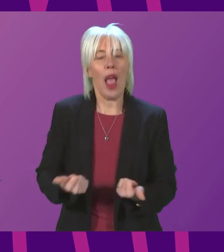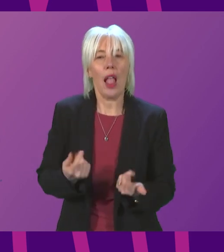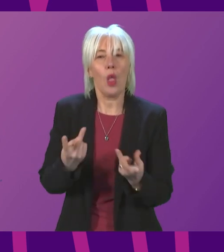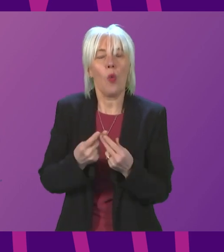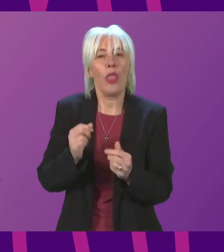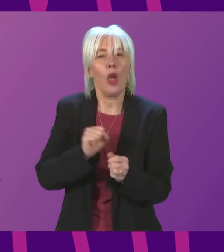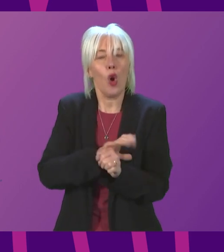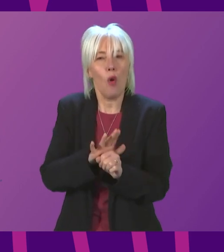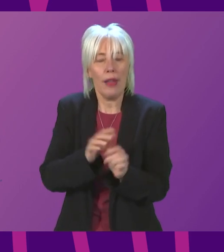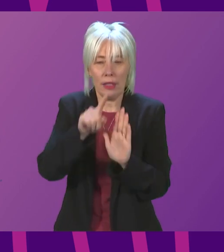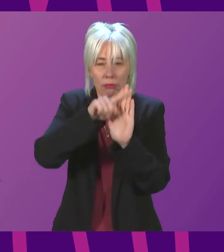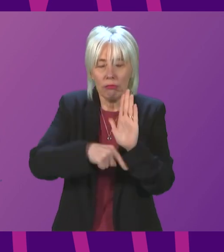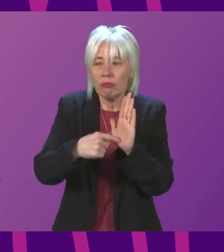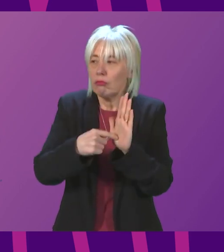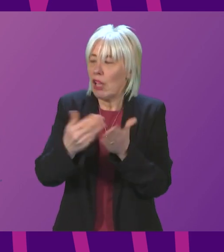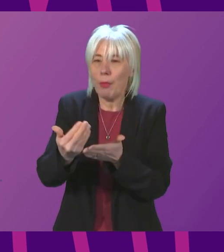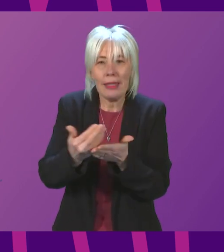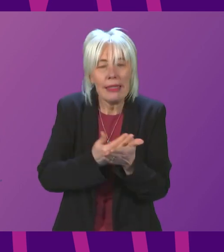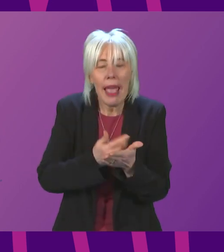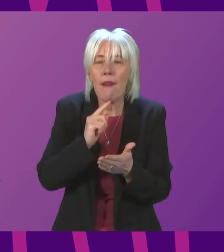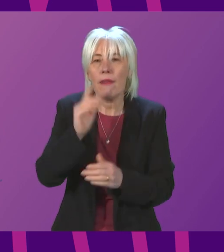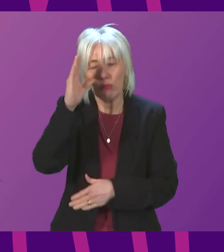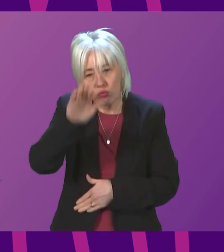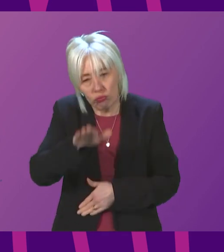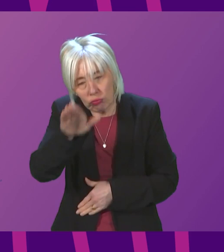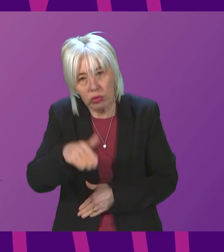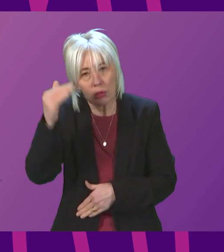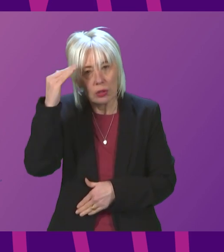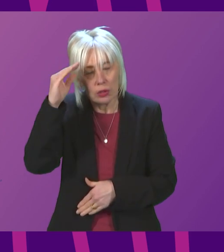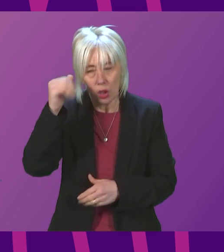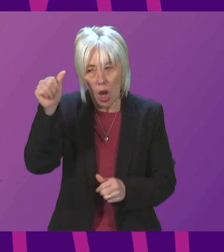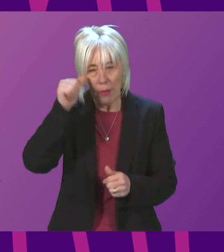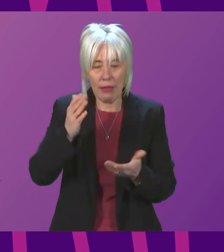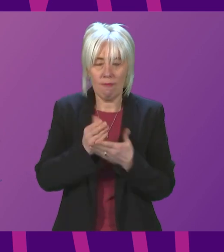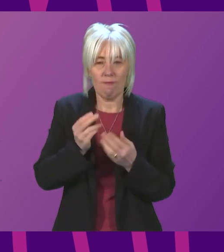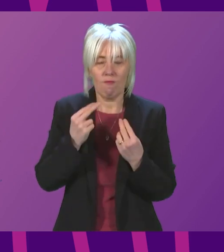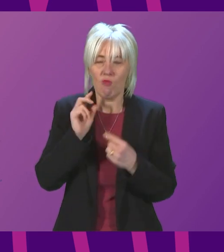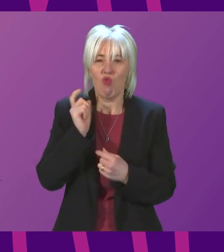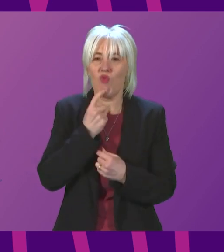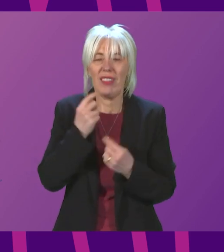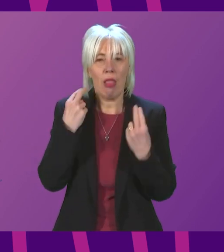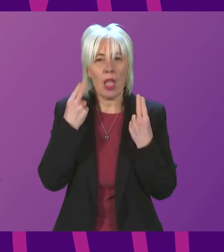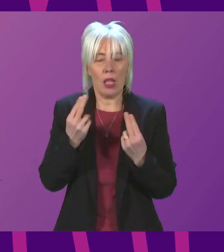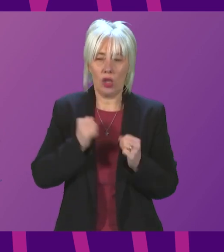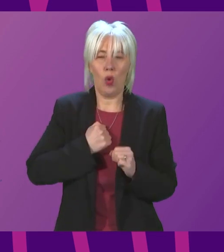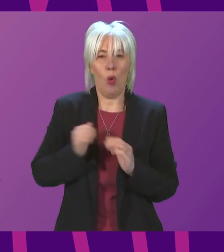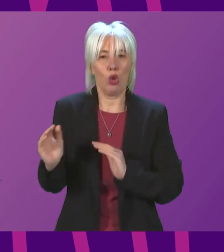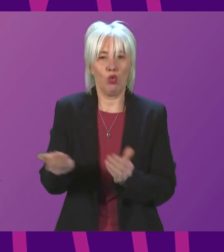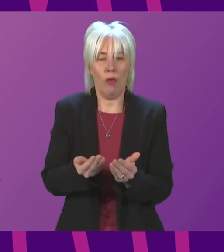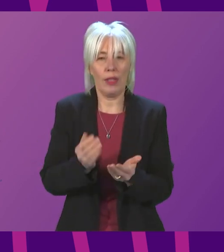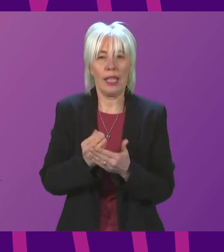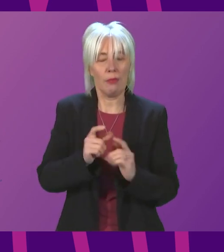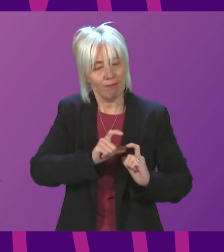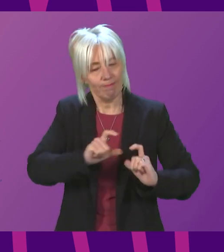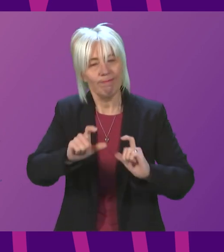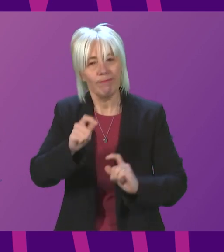to keep people safe, provide them with certainty, and build resilience into our services. Central to this is the continuation of